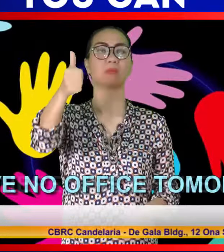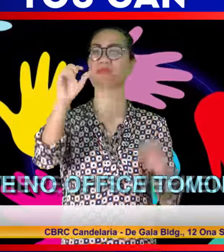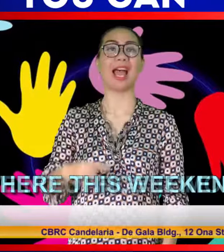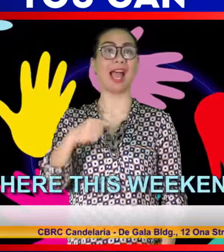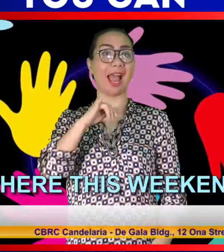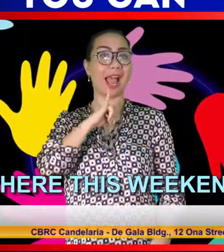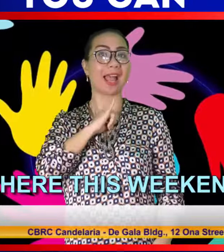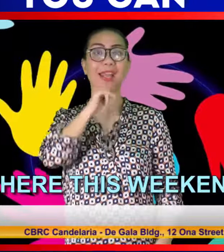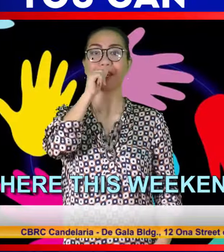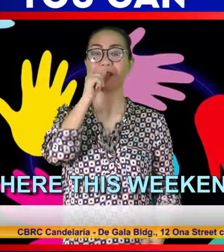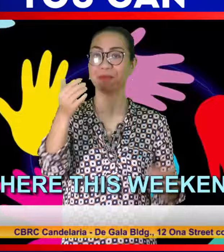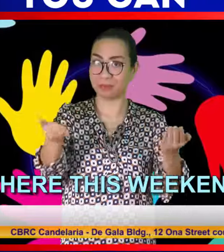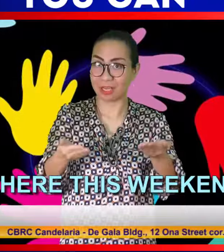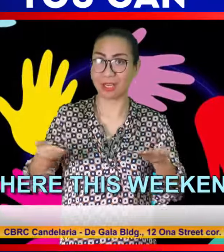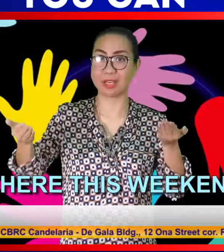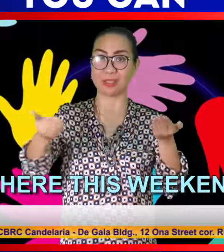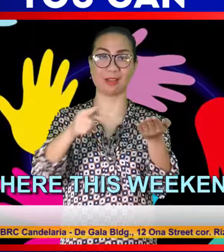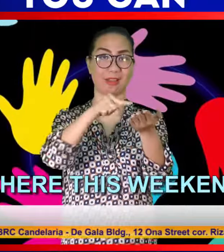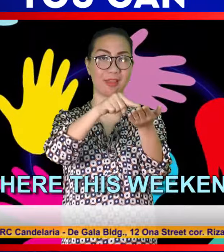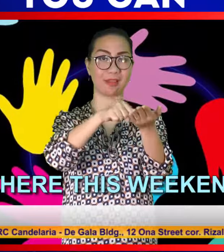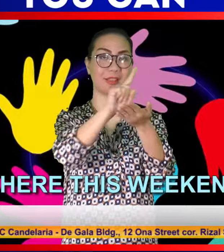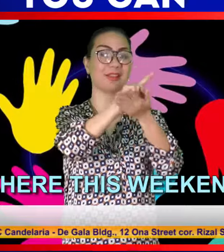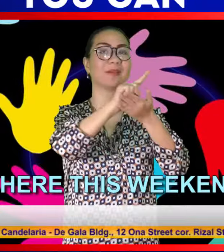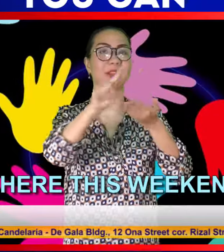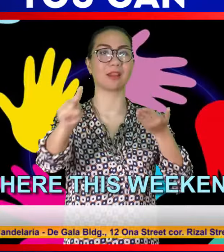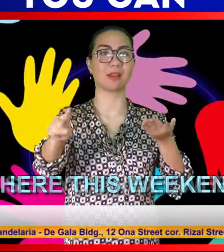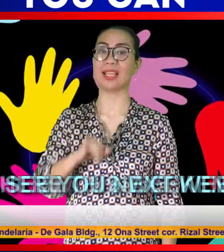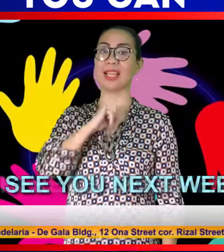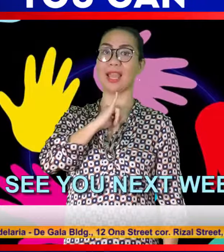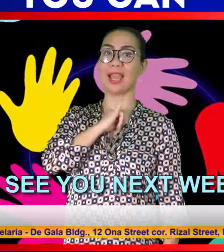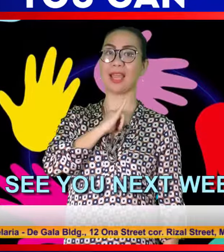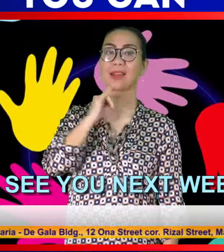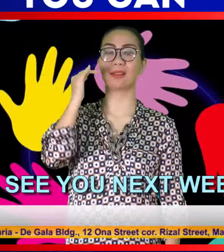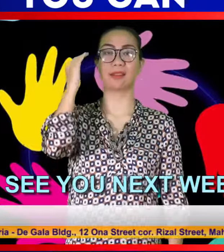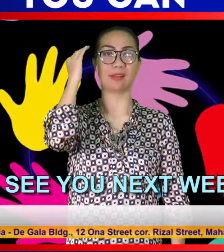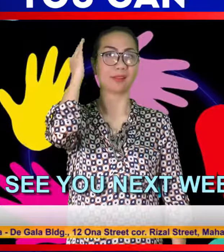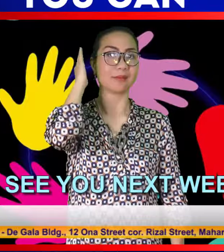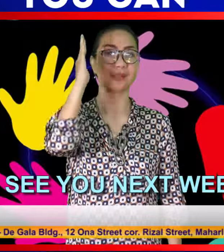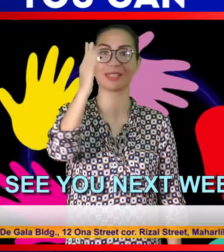I'm here this weekend. I'll see you next week.